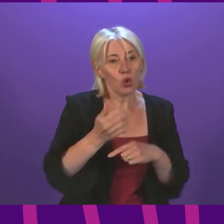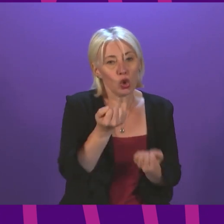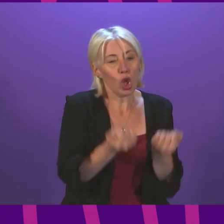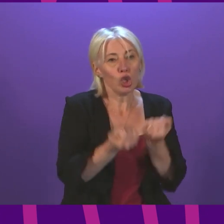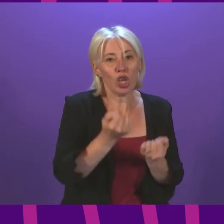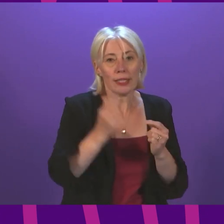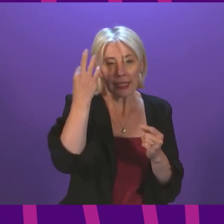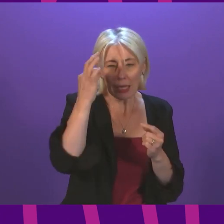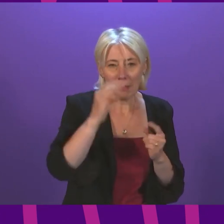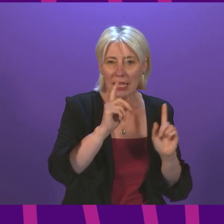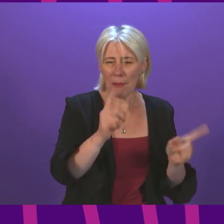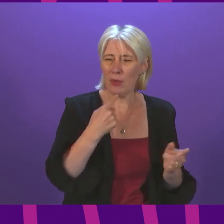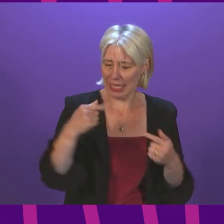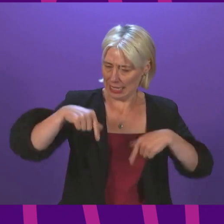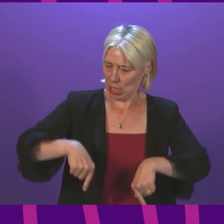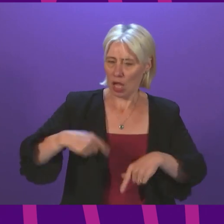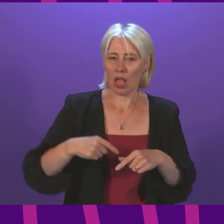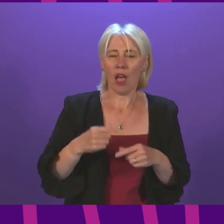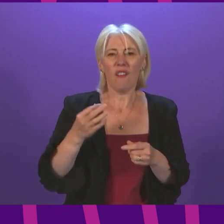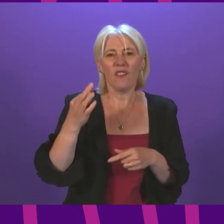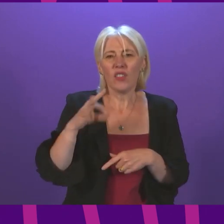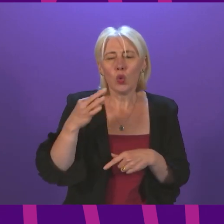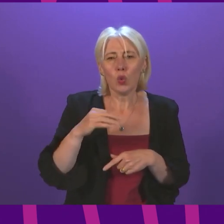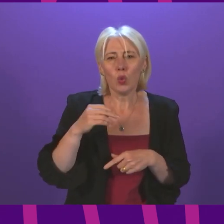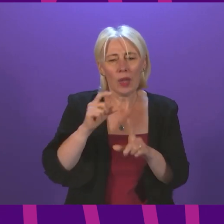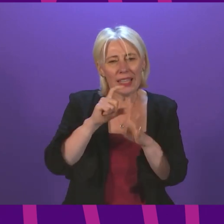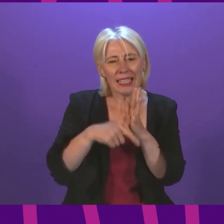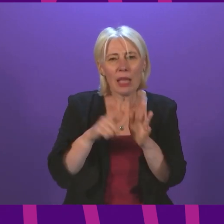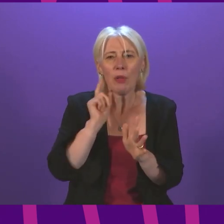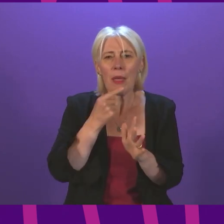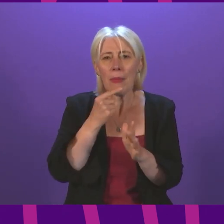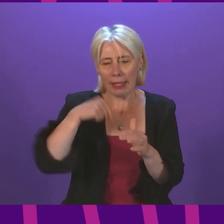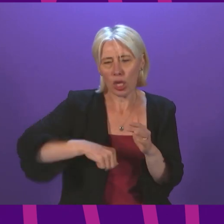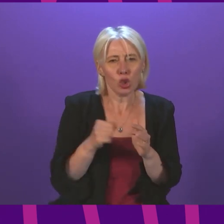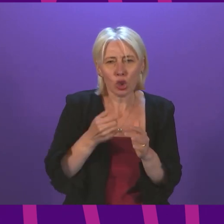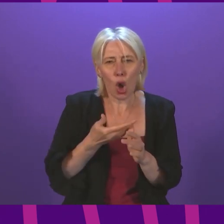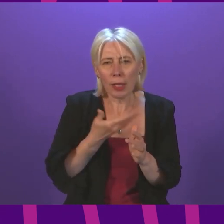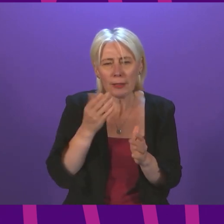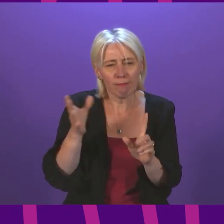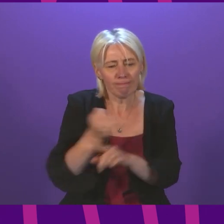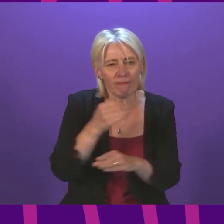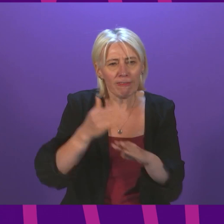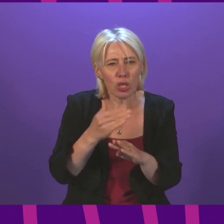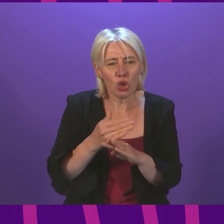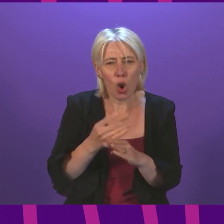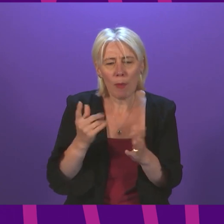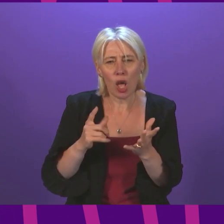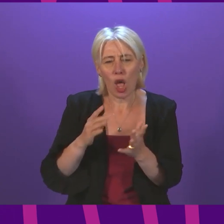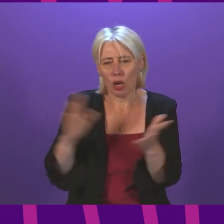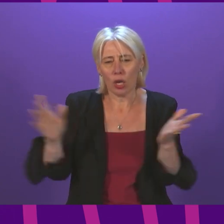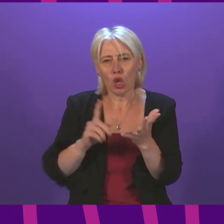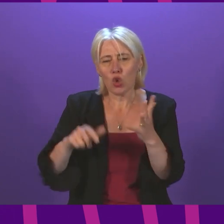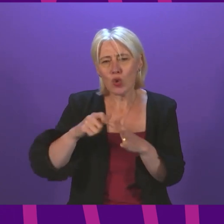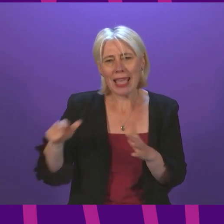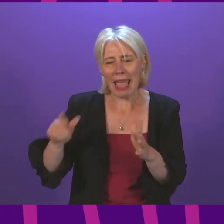Why is it in Scotland that fewer disabled people are having opportunities to get an employment than the rest of the United Kingdom? It's something which ministers are